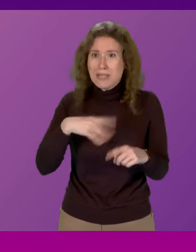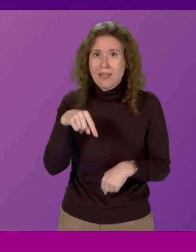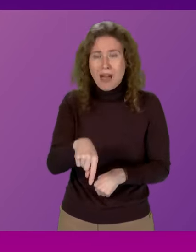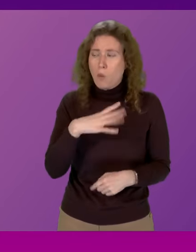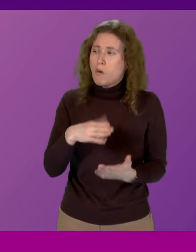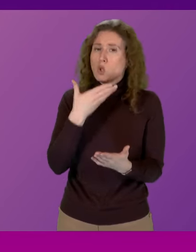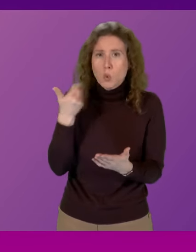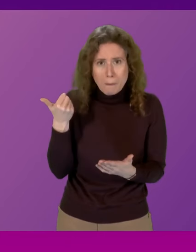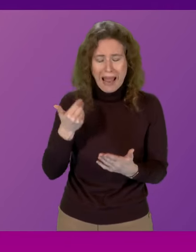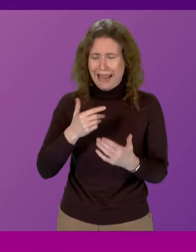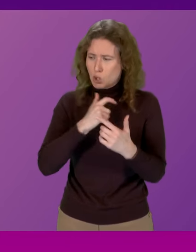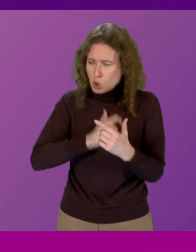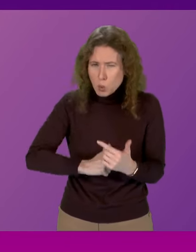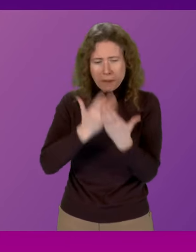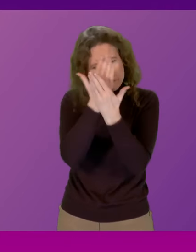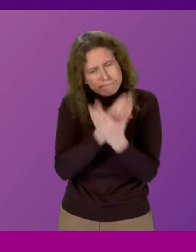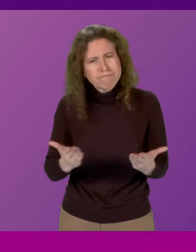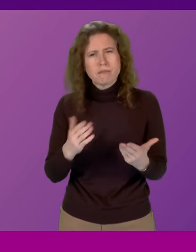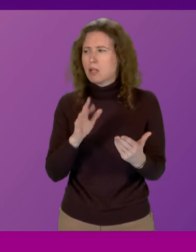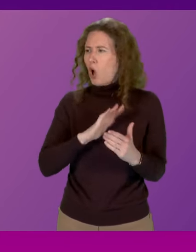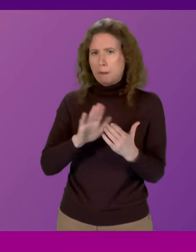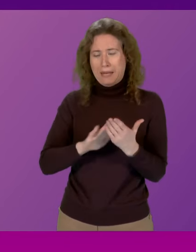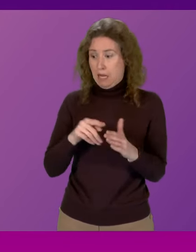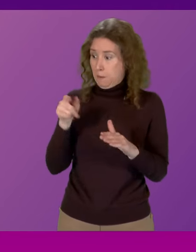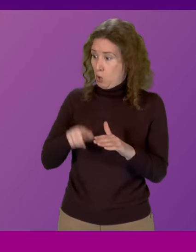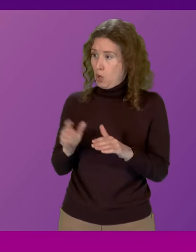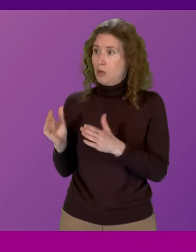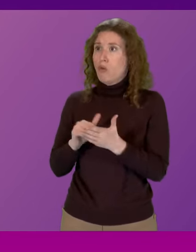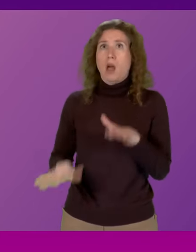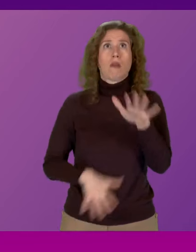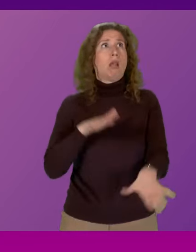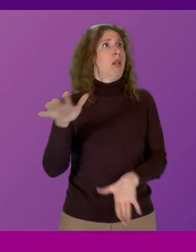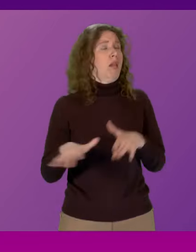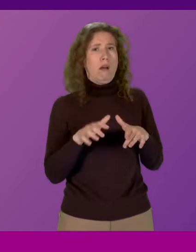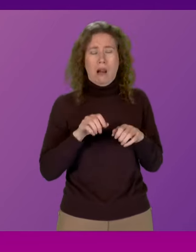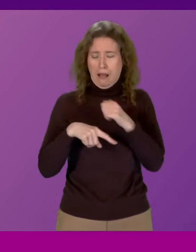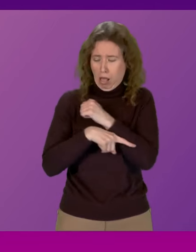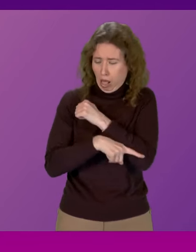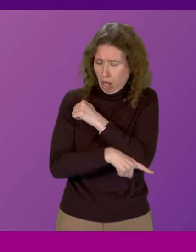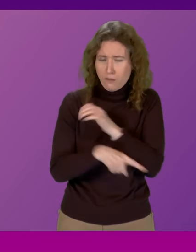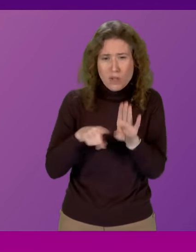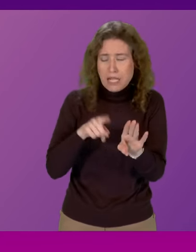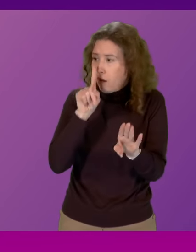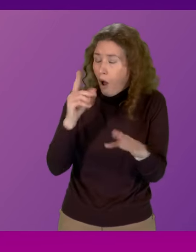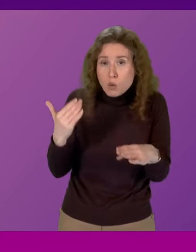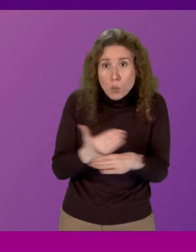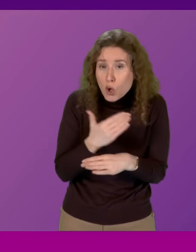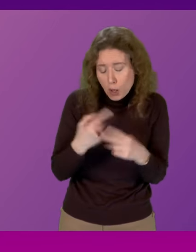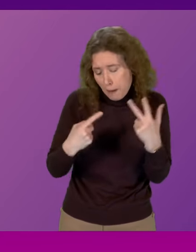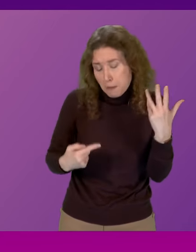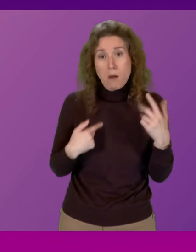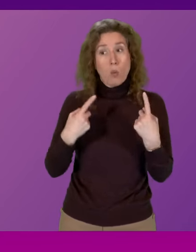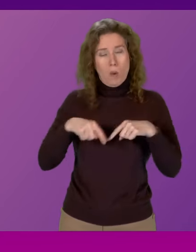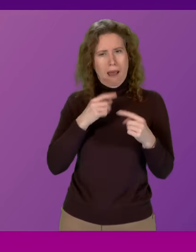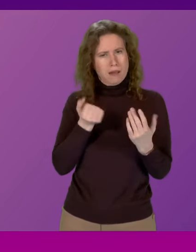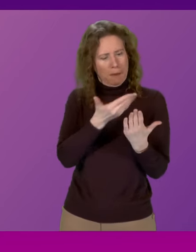we need a humane system that doesn't leave asylum seekers stuck in destitution for years without the right to work and we recently launched our